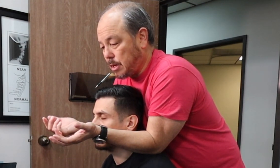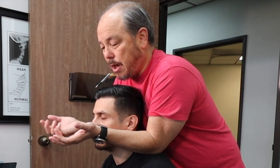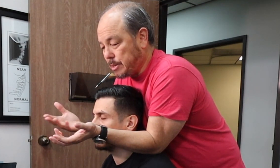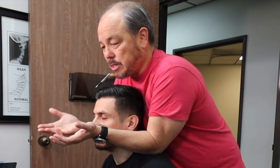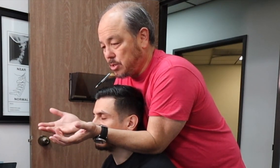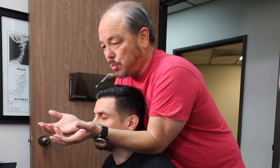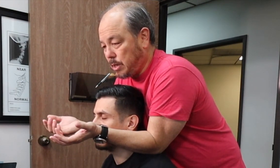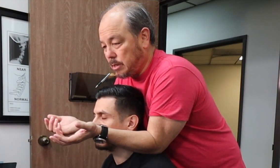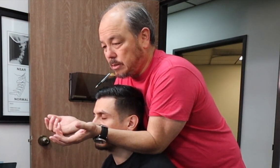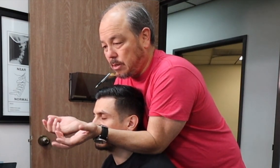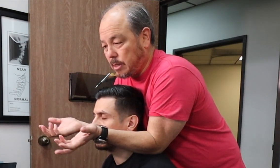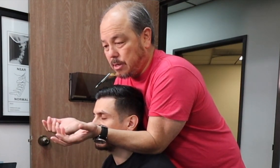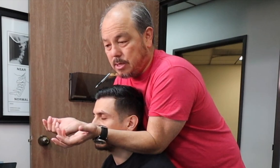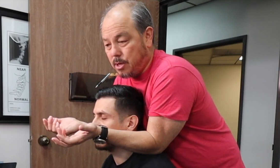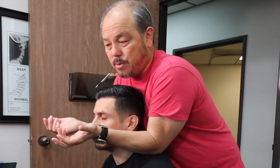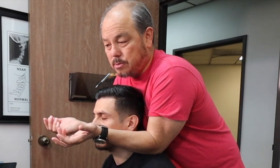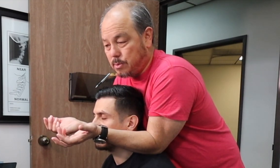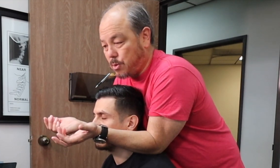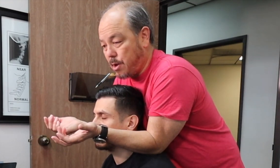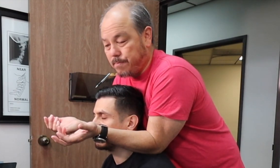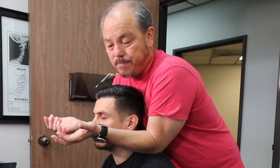how he's done this week and he'll tell you what's going on.